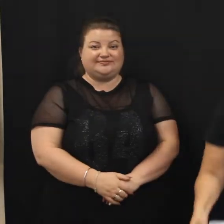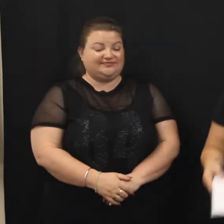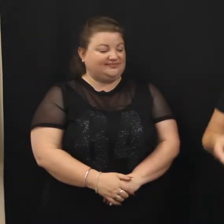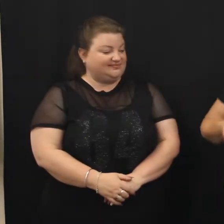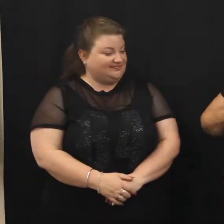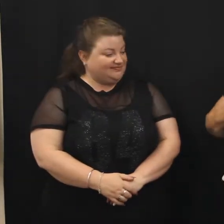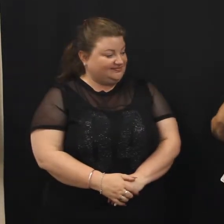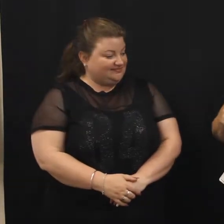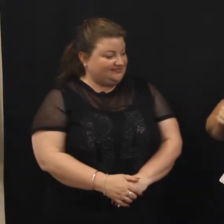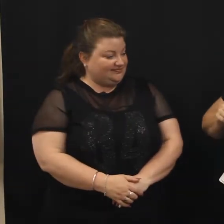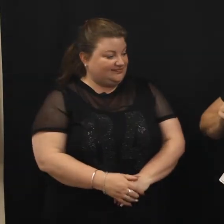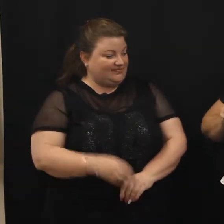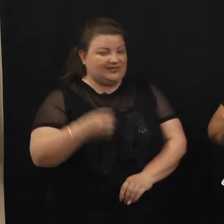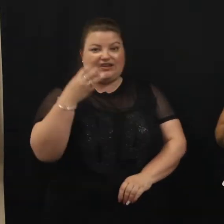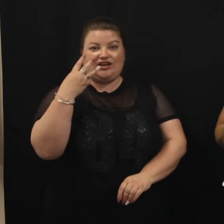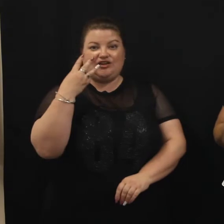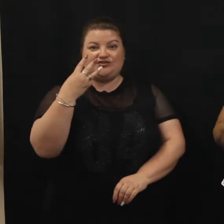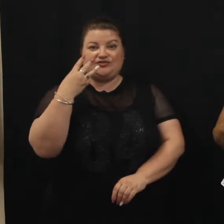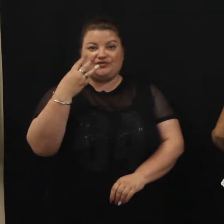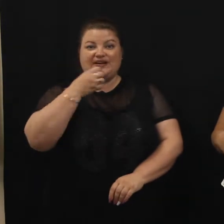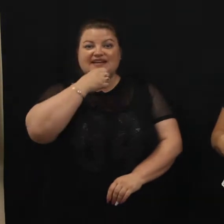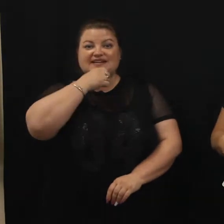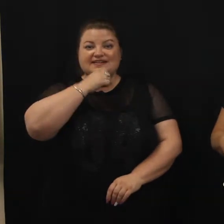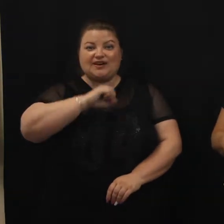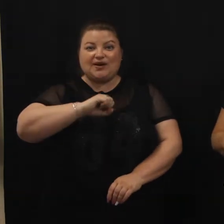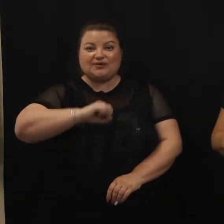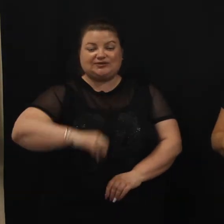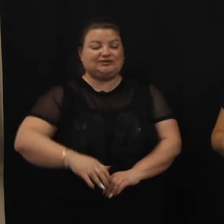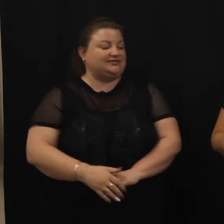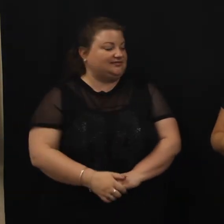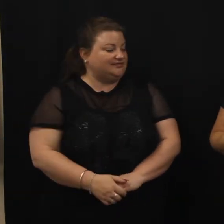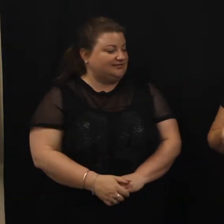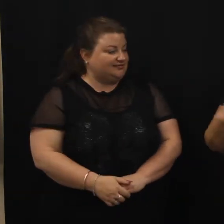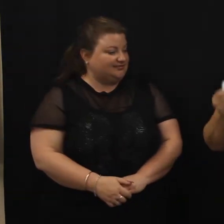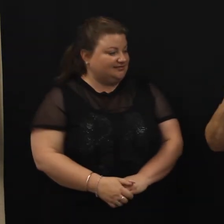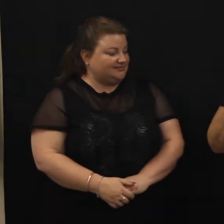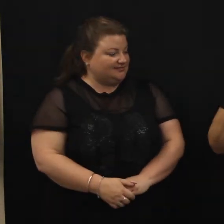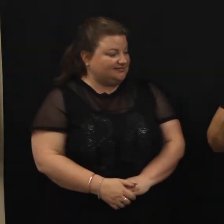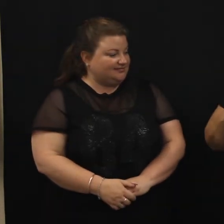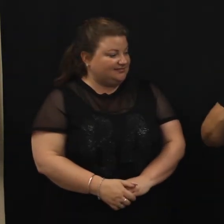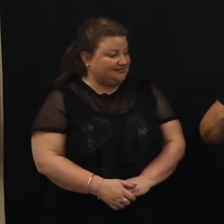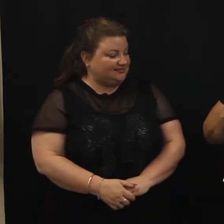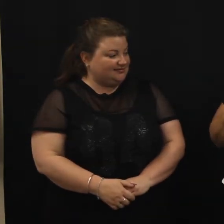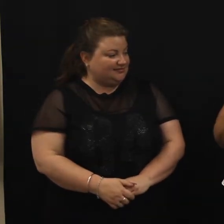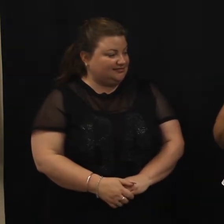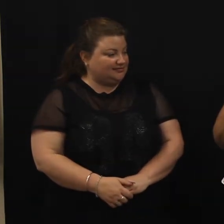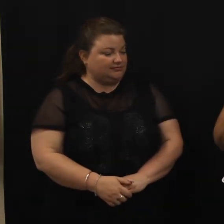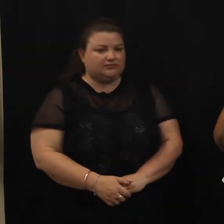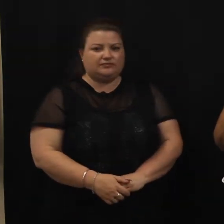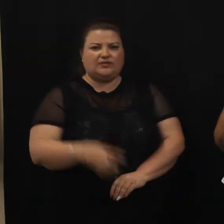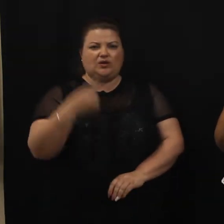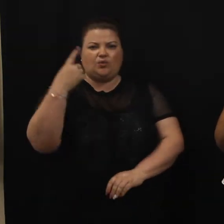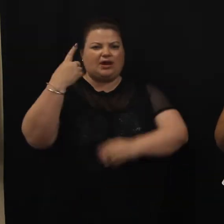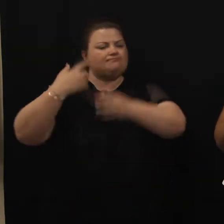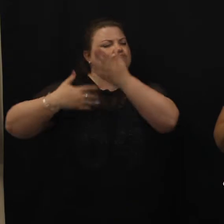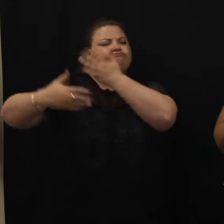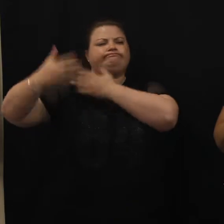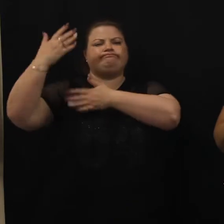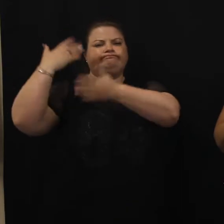Three billy goats gruff. Once upon a time, there were three